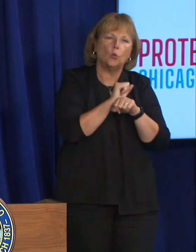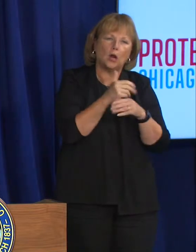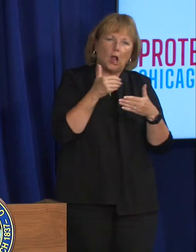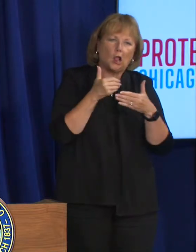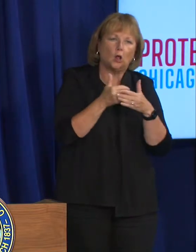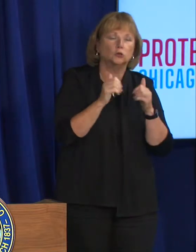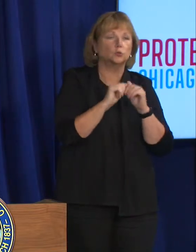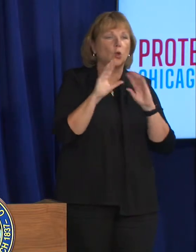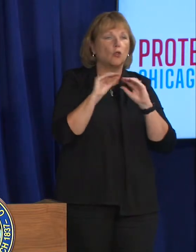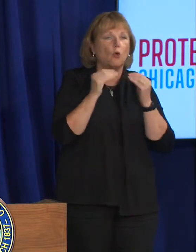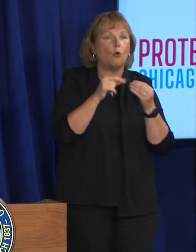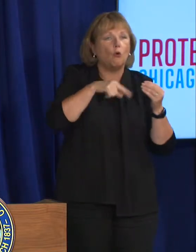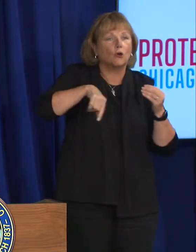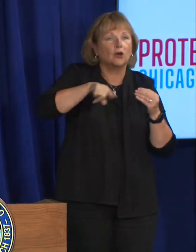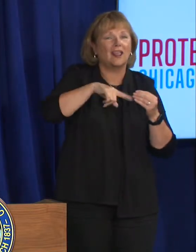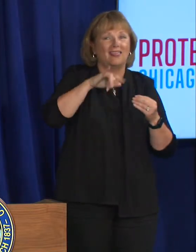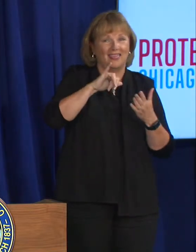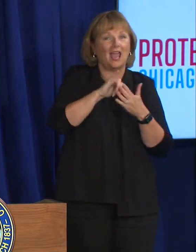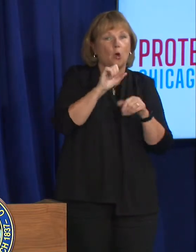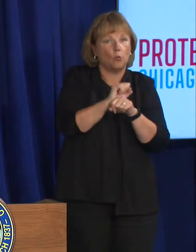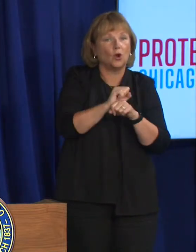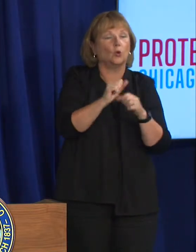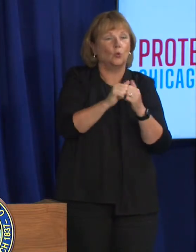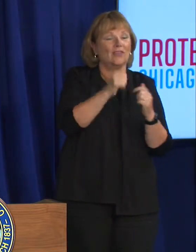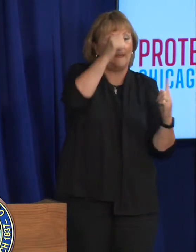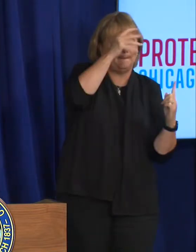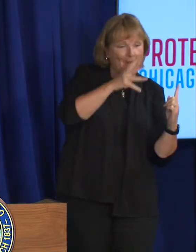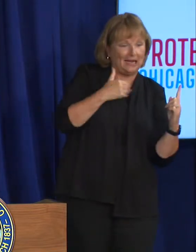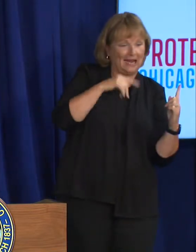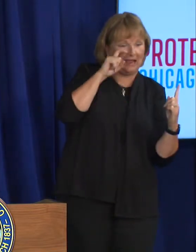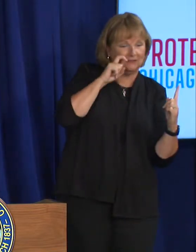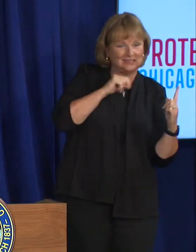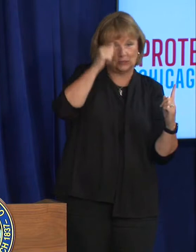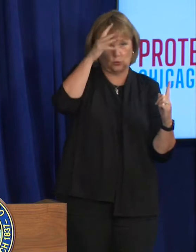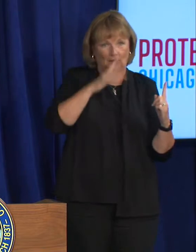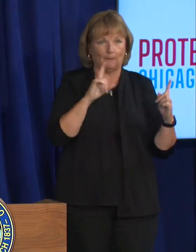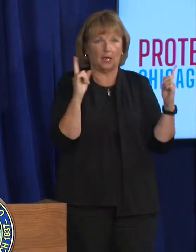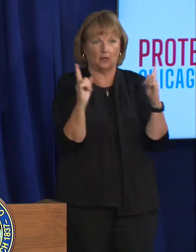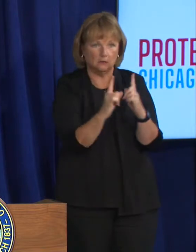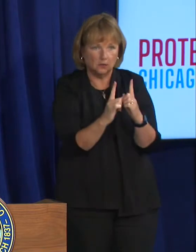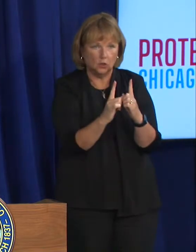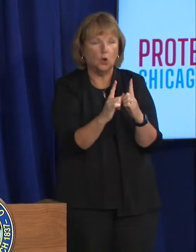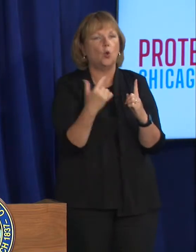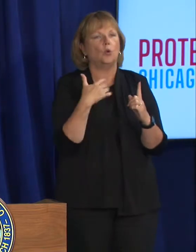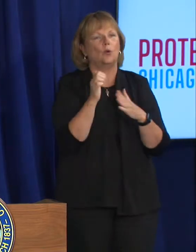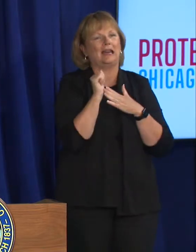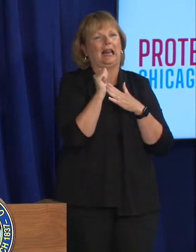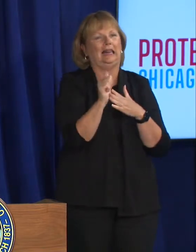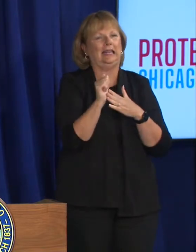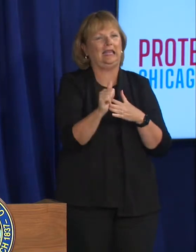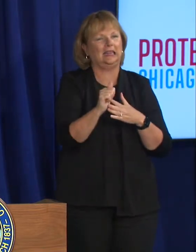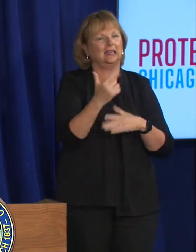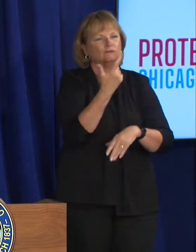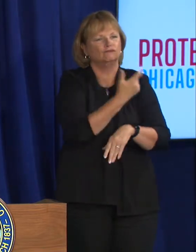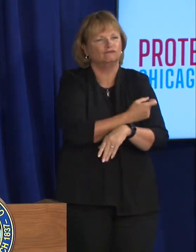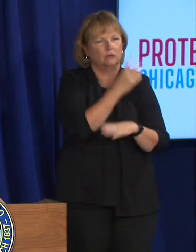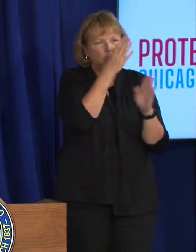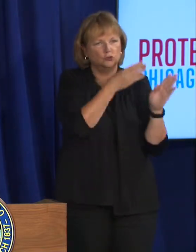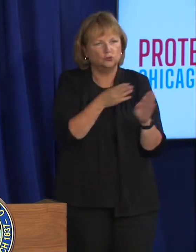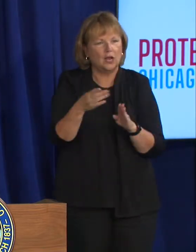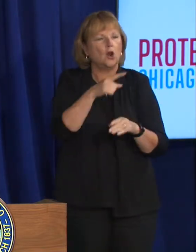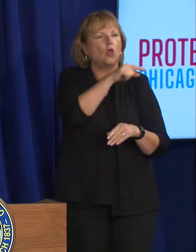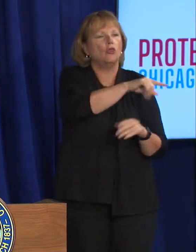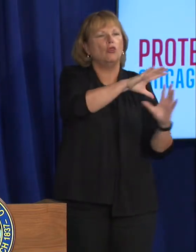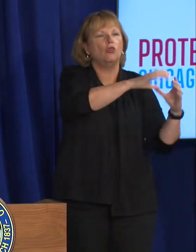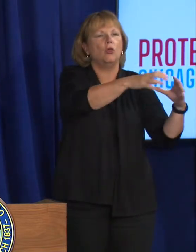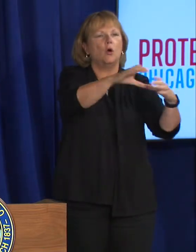with organizations who work with men who have sex with men and kind of co-leading the vaccination strategy so they can help us